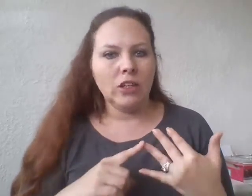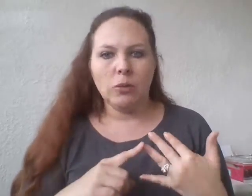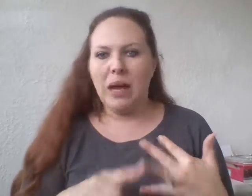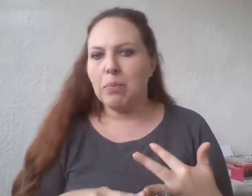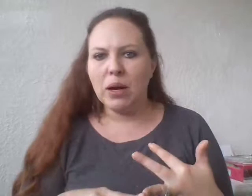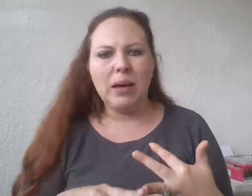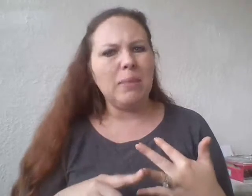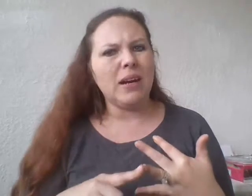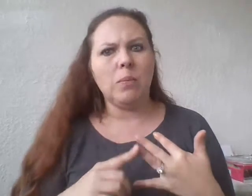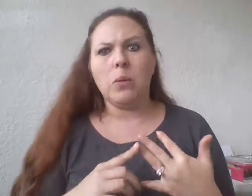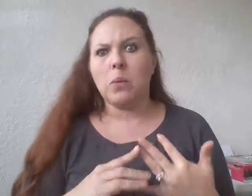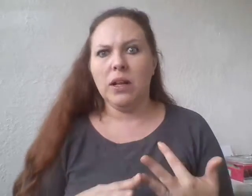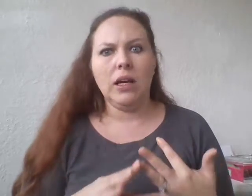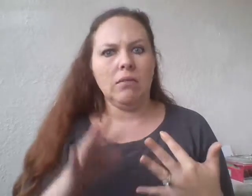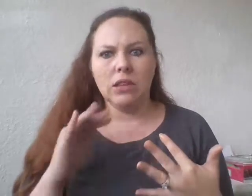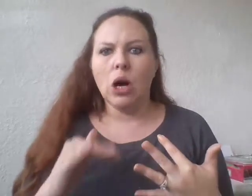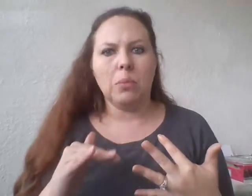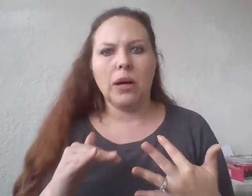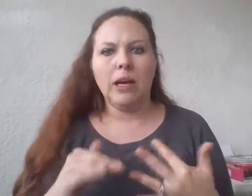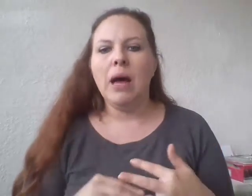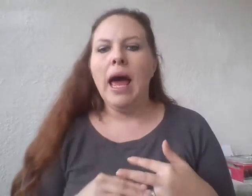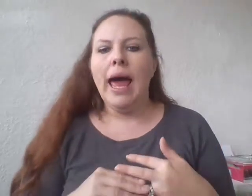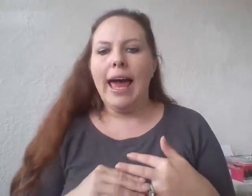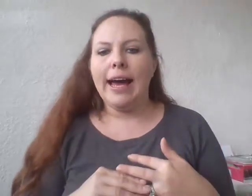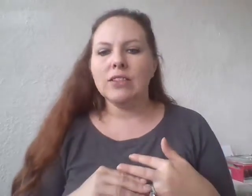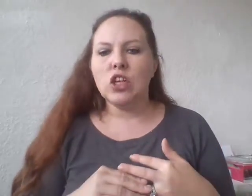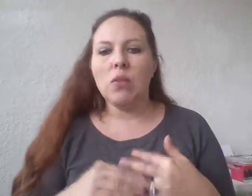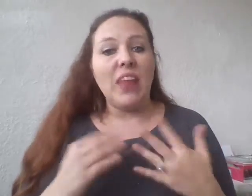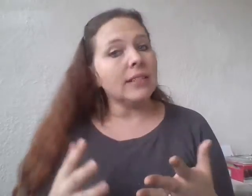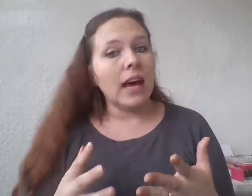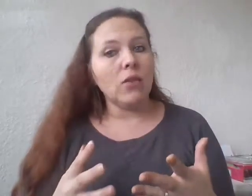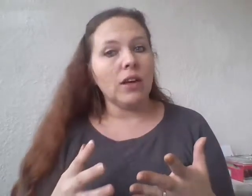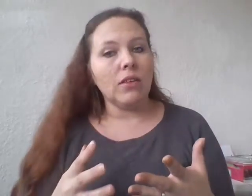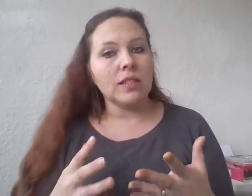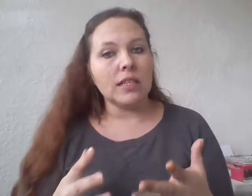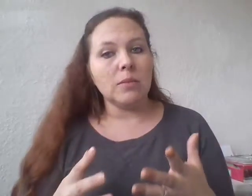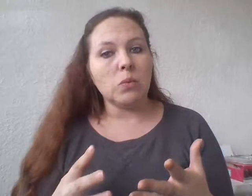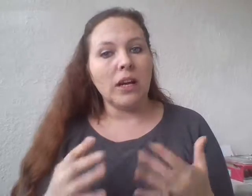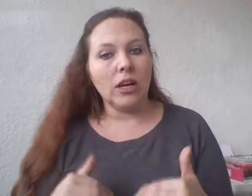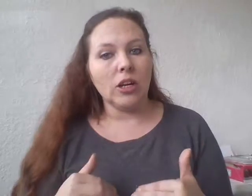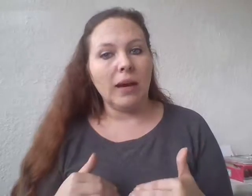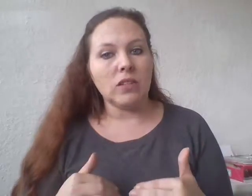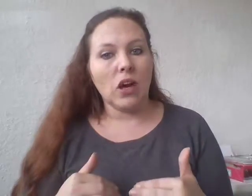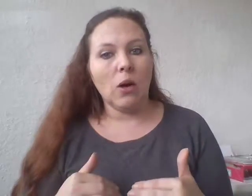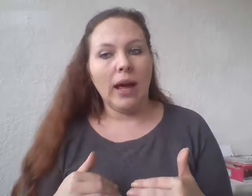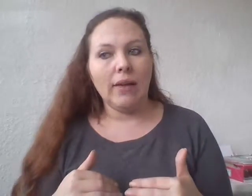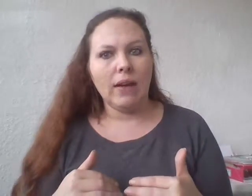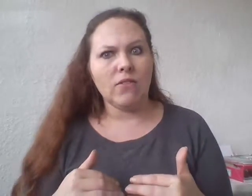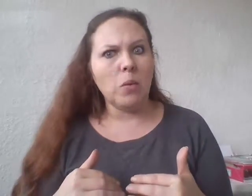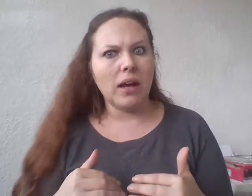you'll pay a premium, but it'll be a really low premium. And so that's how the system is run here in New Mexico. And from what I